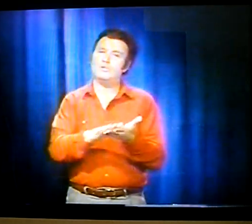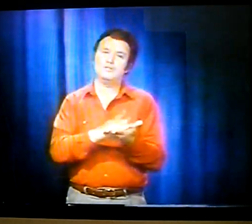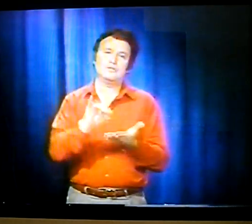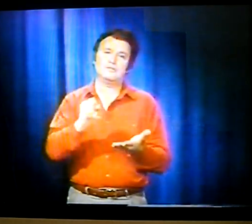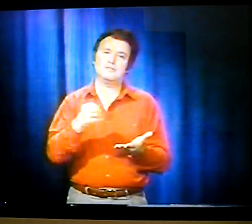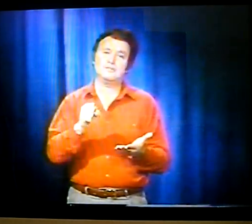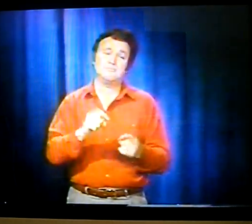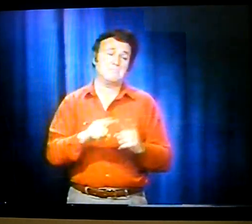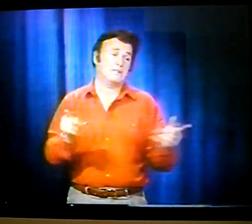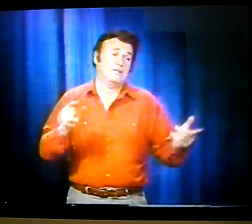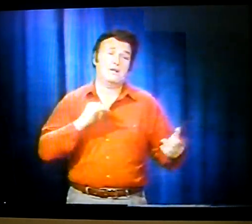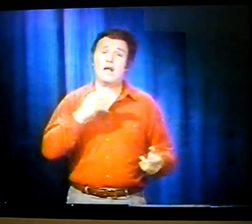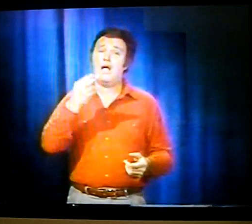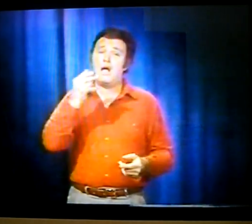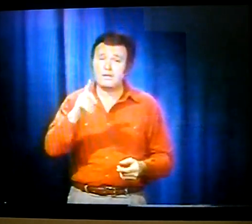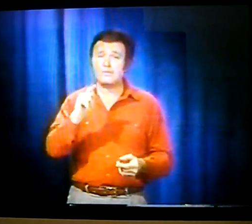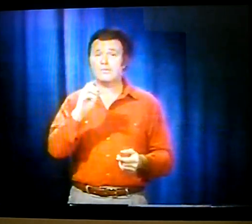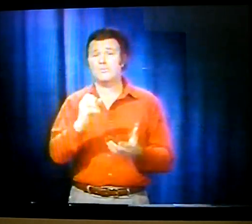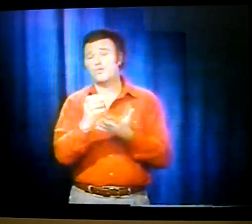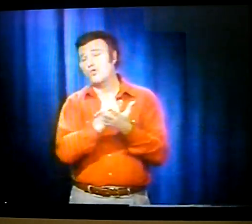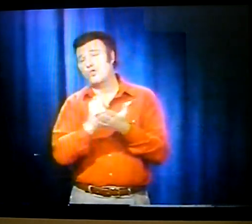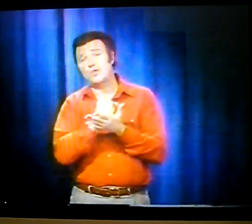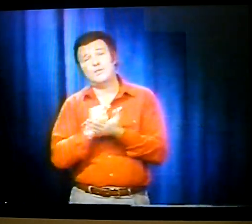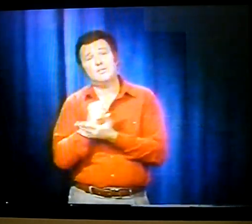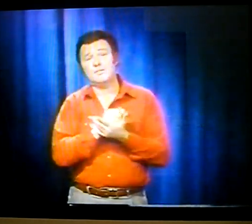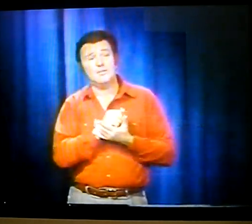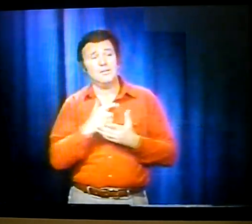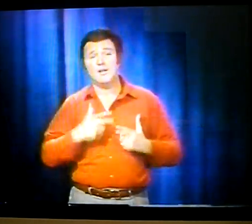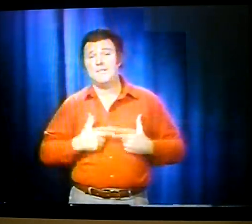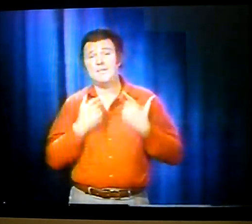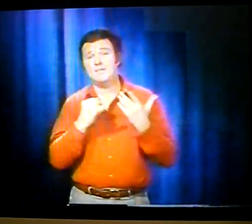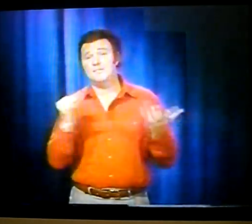Oh, man, did I end up hating that job. But I had to make a living.